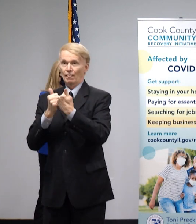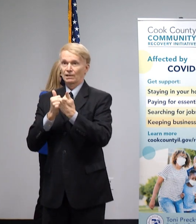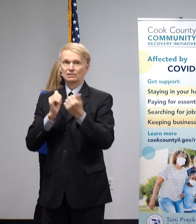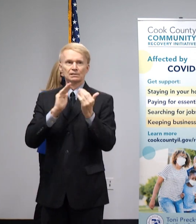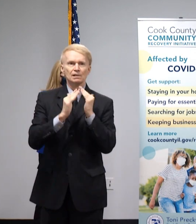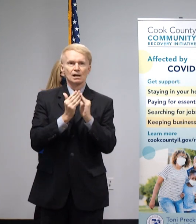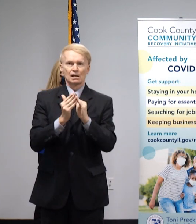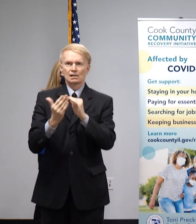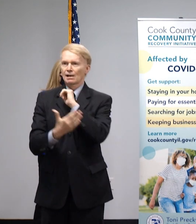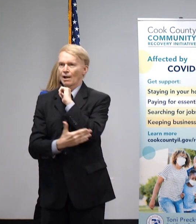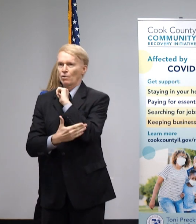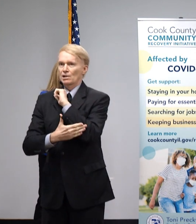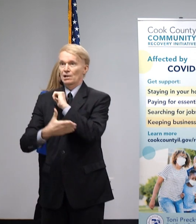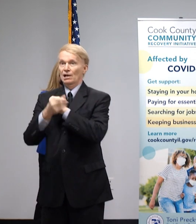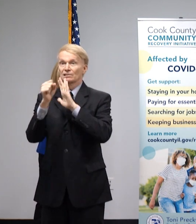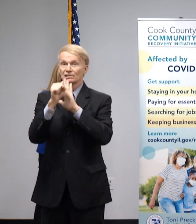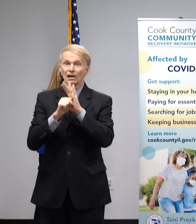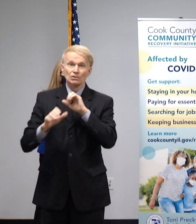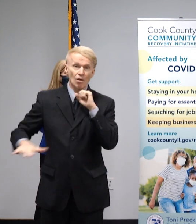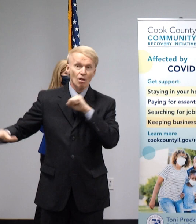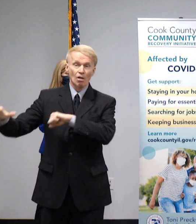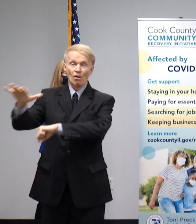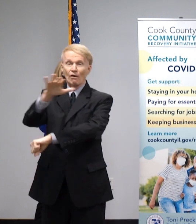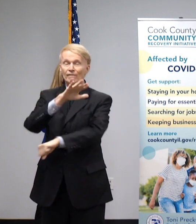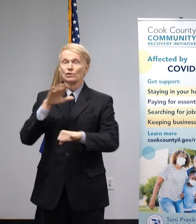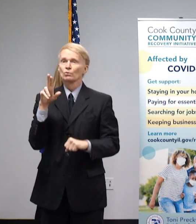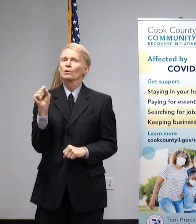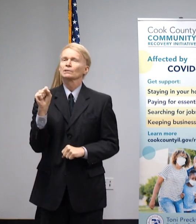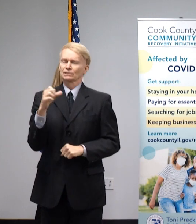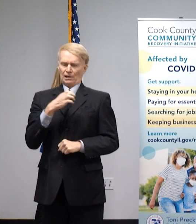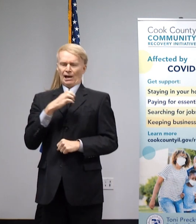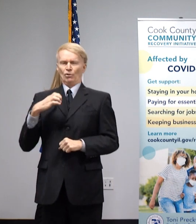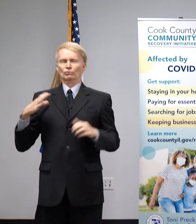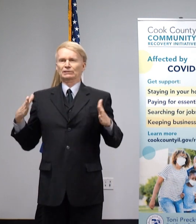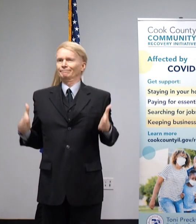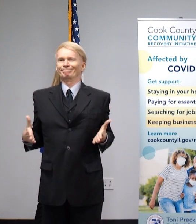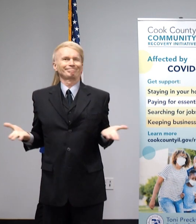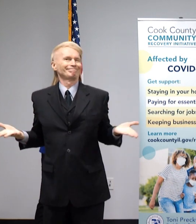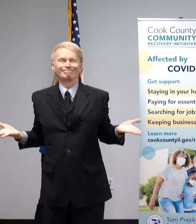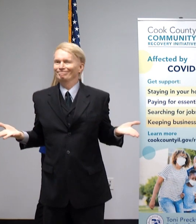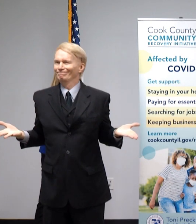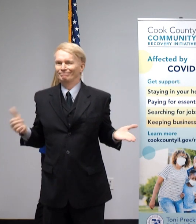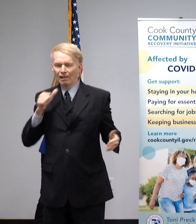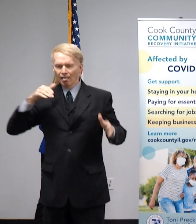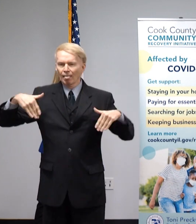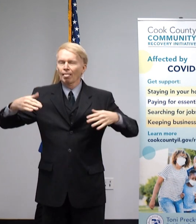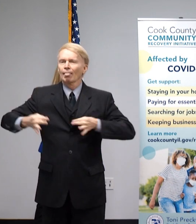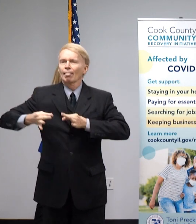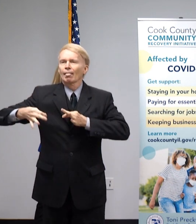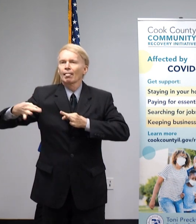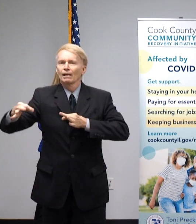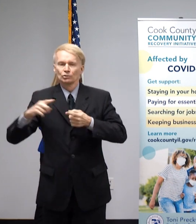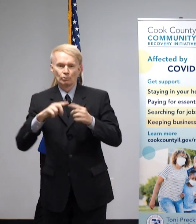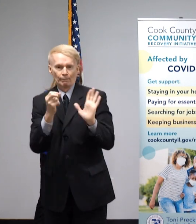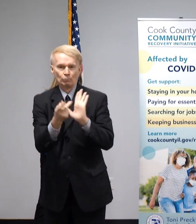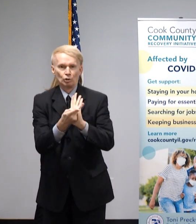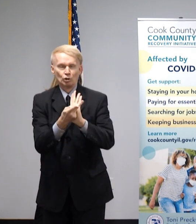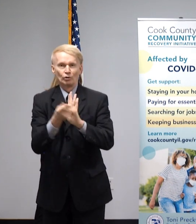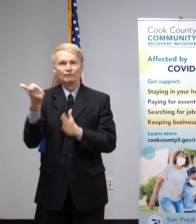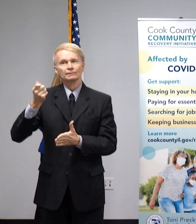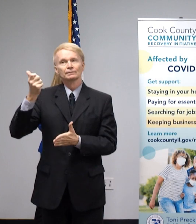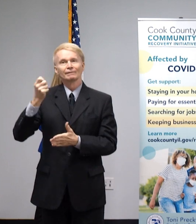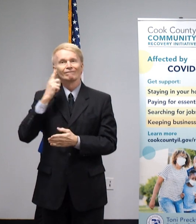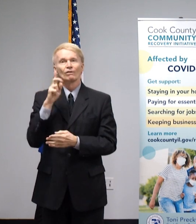cities, counties, and states across the country, Congress seems nowhere near ready to approve continued unemployment benefits.